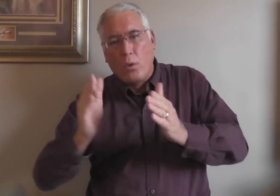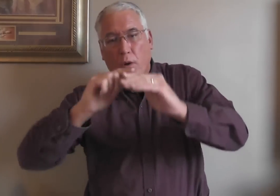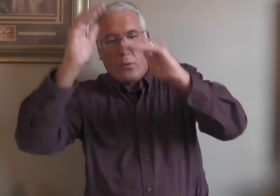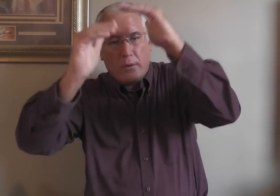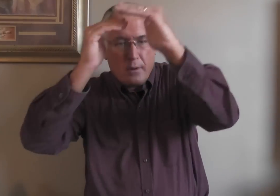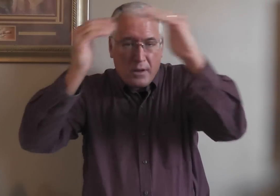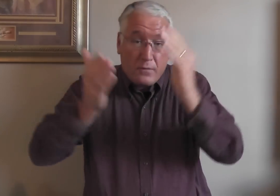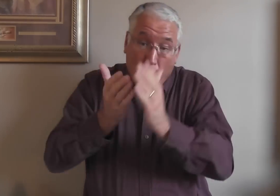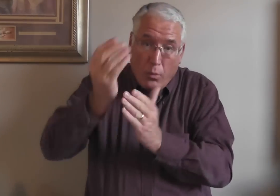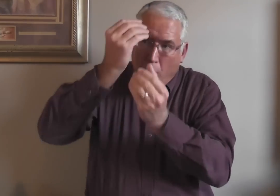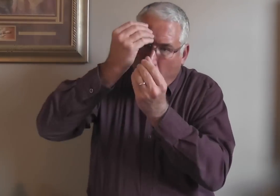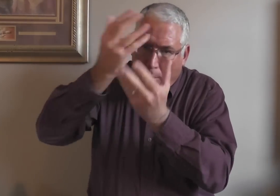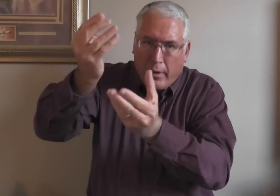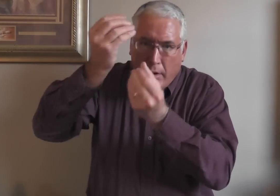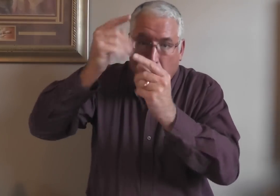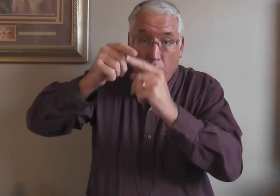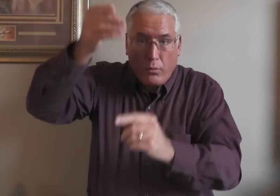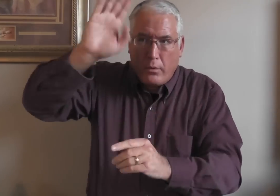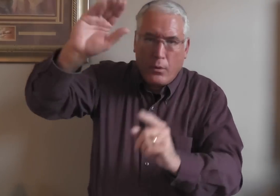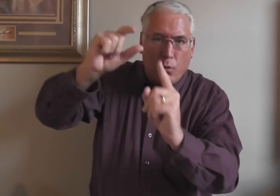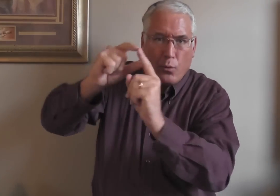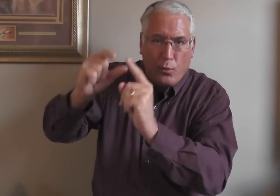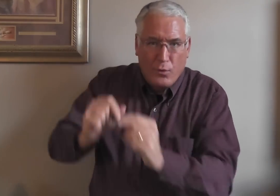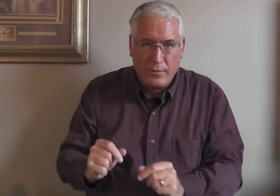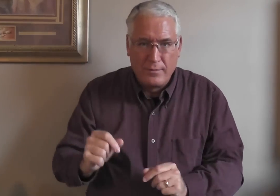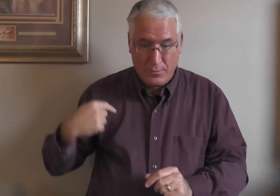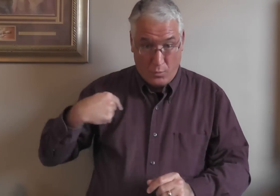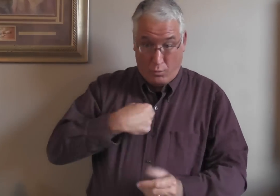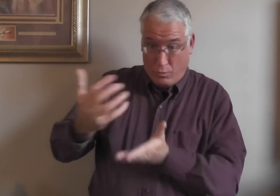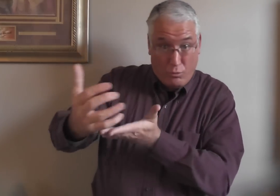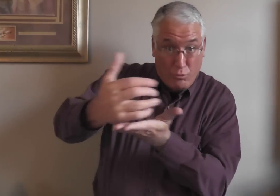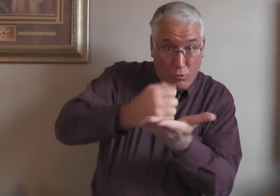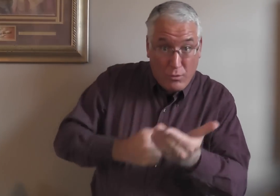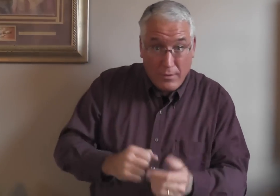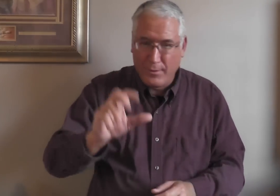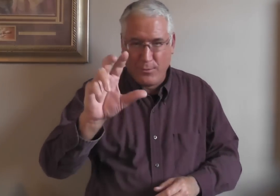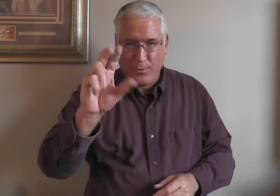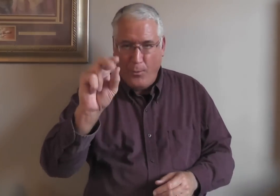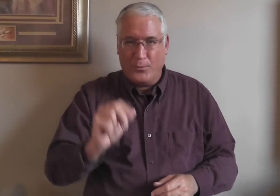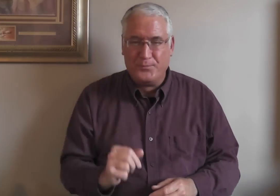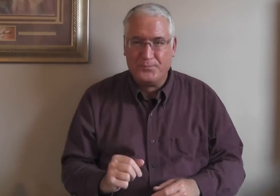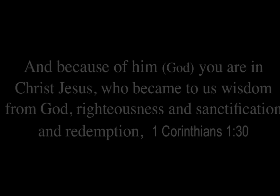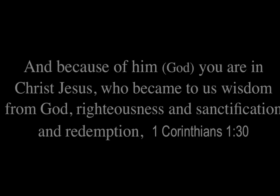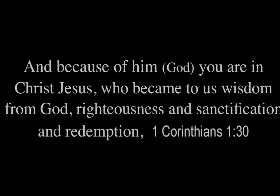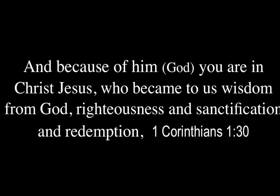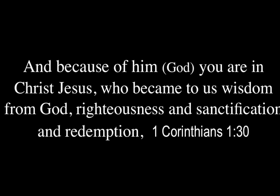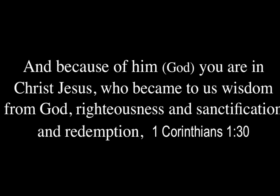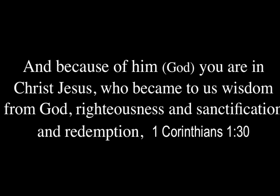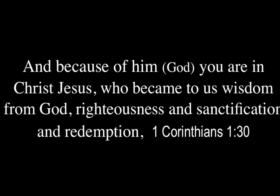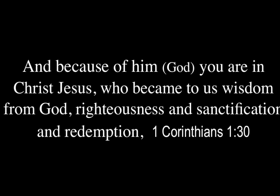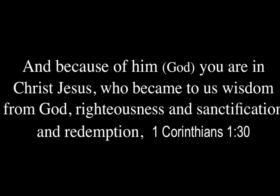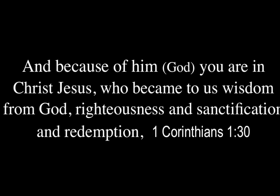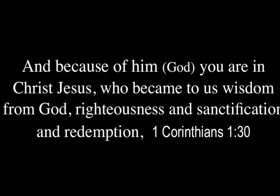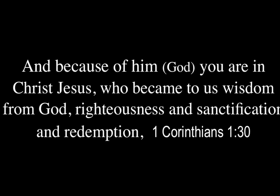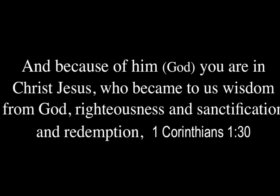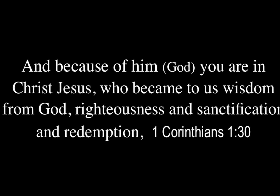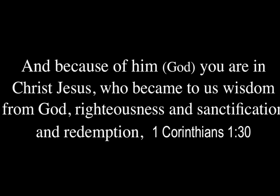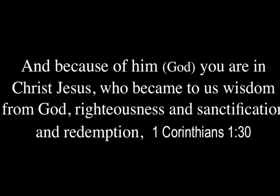not earn our way into heaven through our obedience to God's law. Earn our way to heaven? No. And because of him, you are in Christ